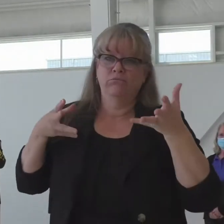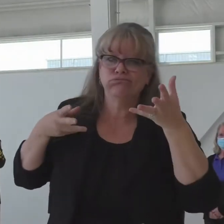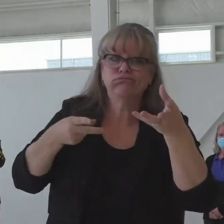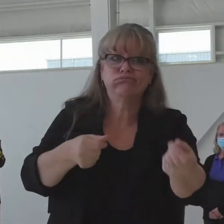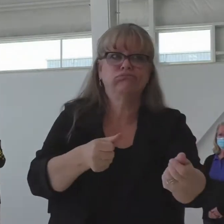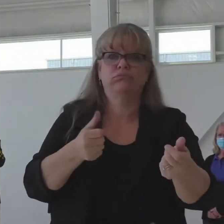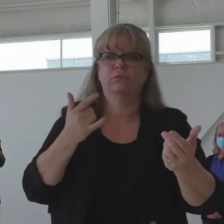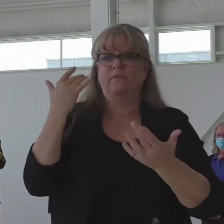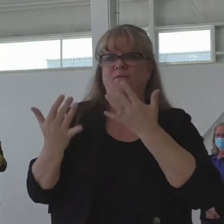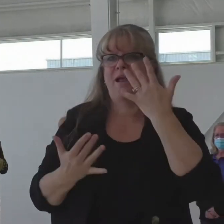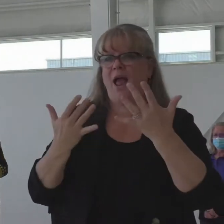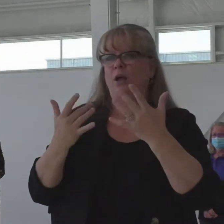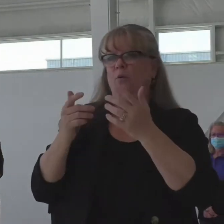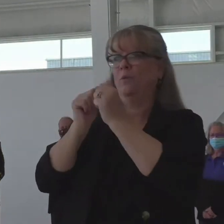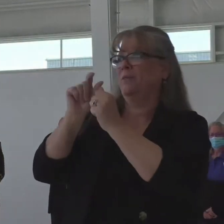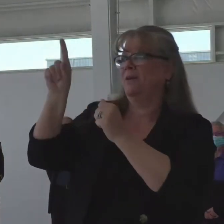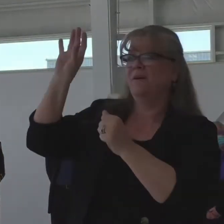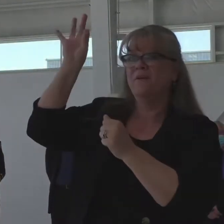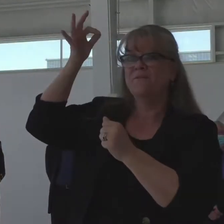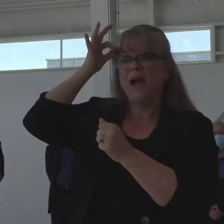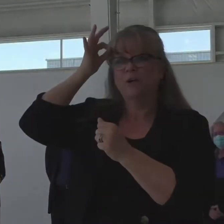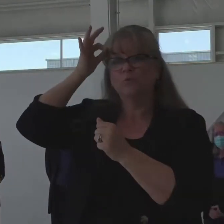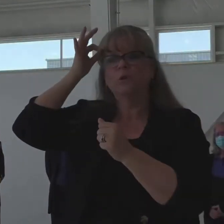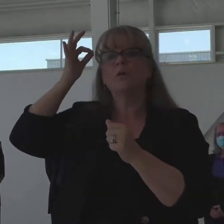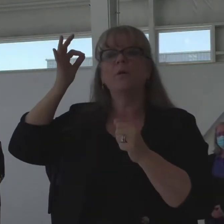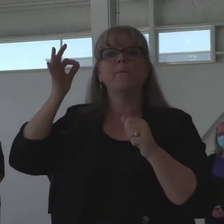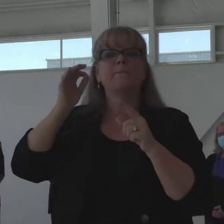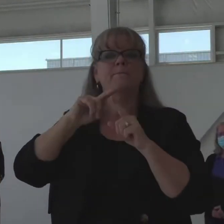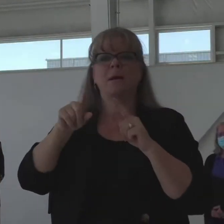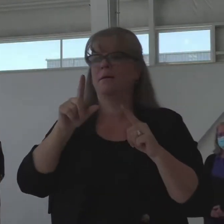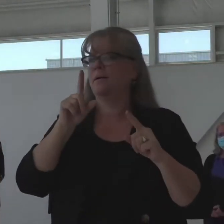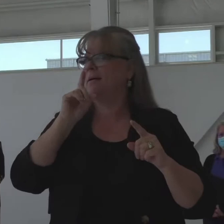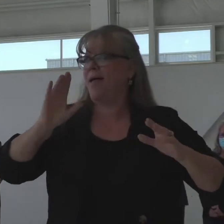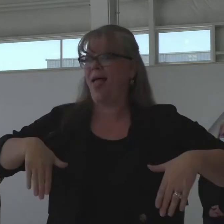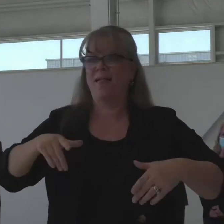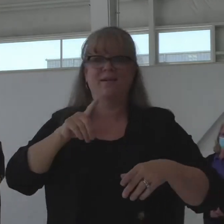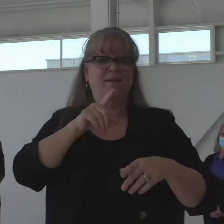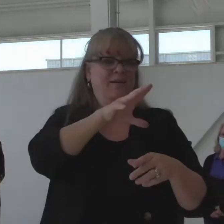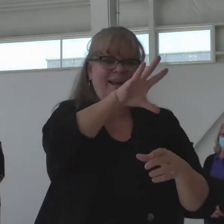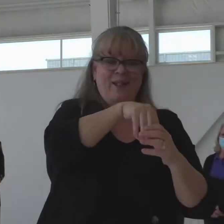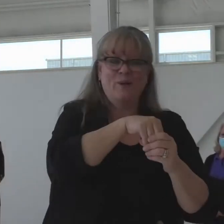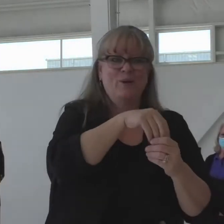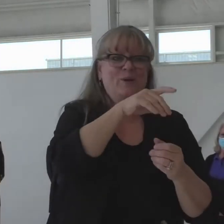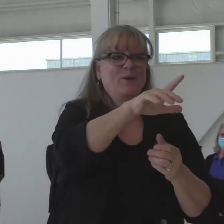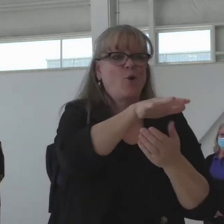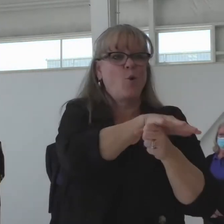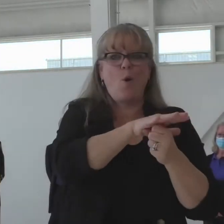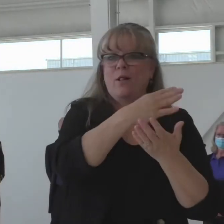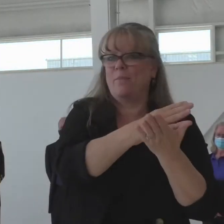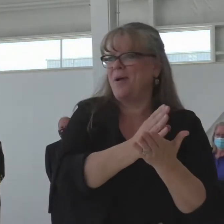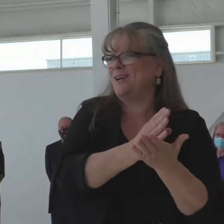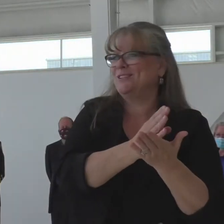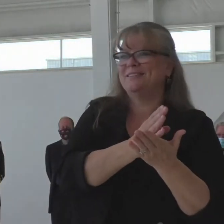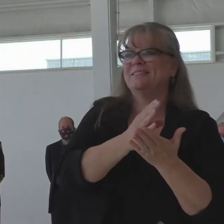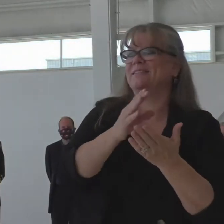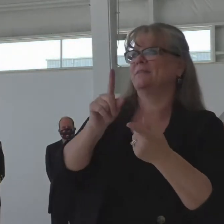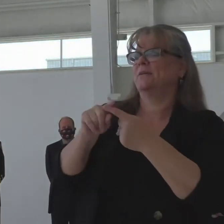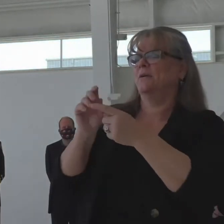not speaking to what local governments spent, investing some money up front is saving money in the long run.